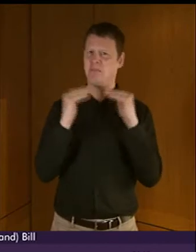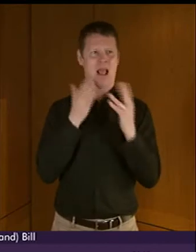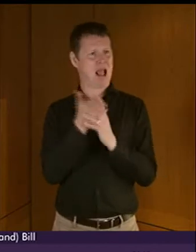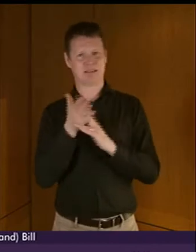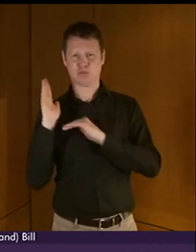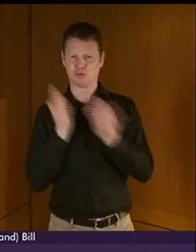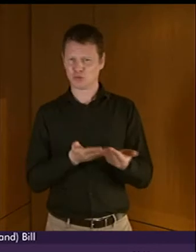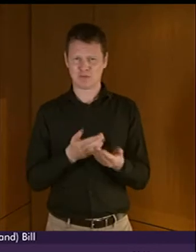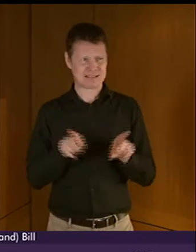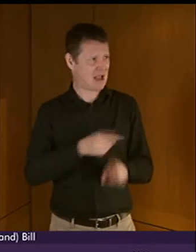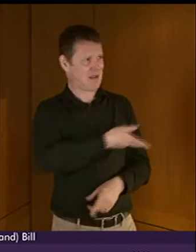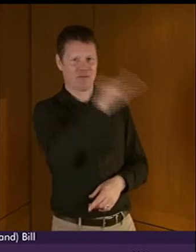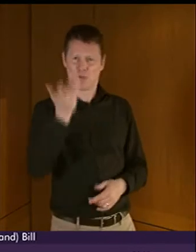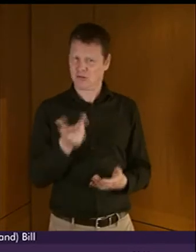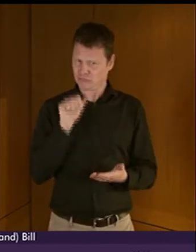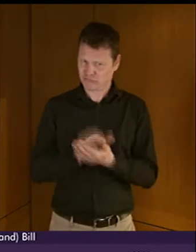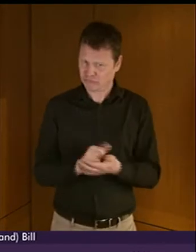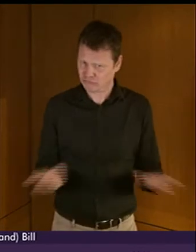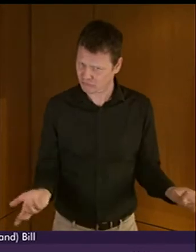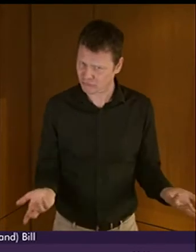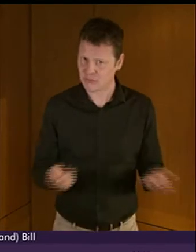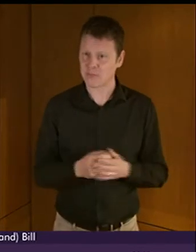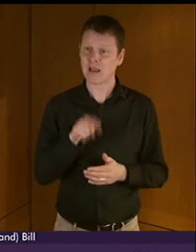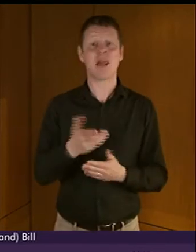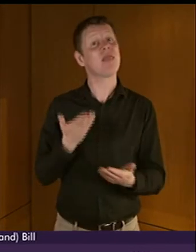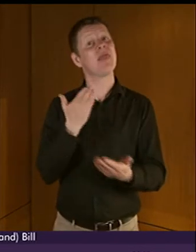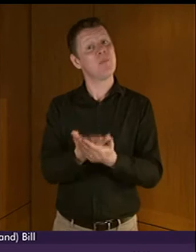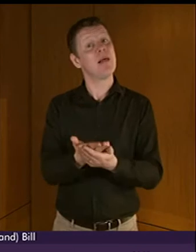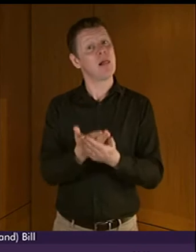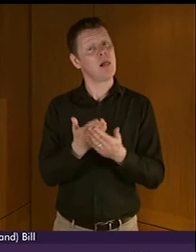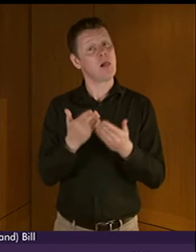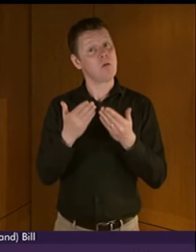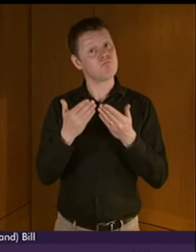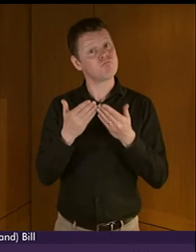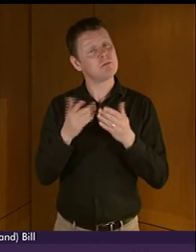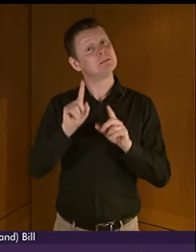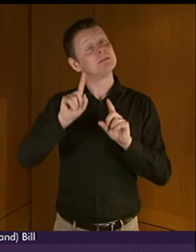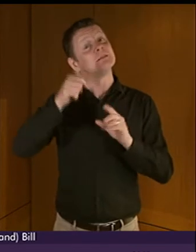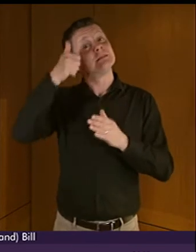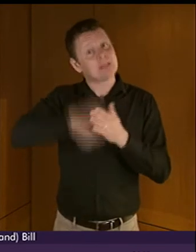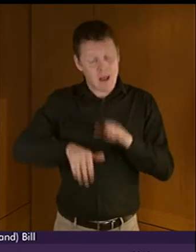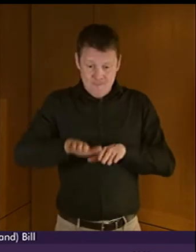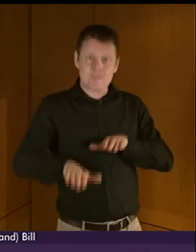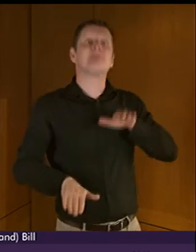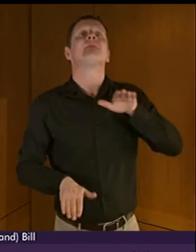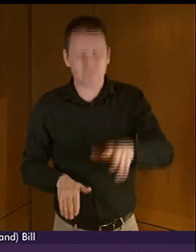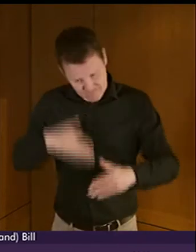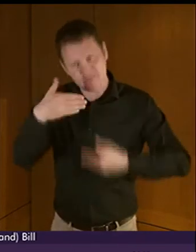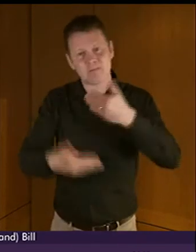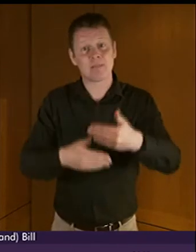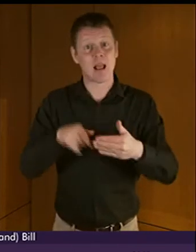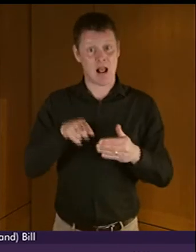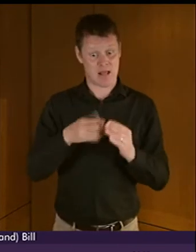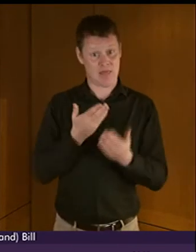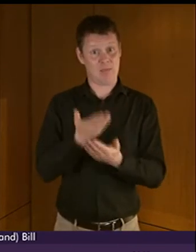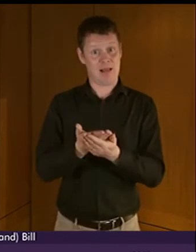else. Therefore, this Bill paves the way for a greater action to resolve this. The implementation of the Bill, particularly